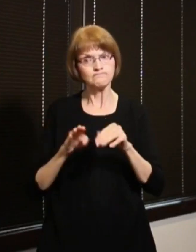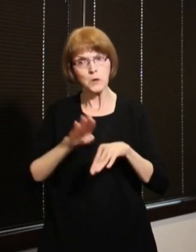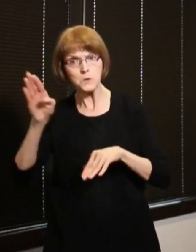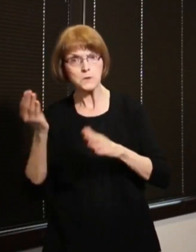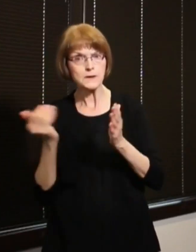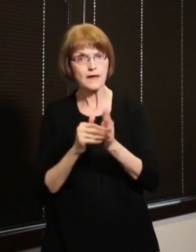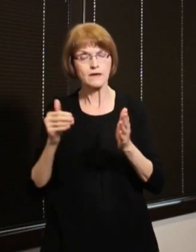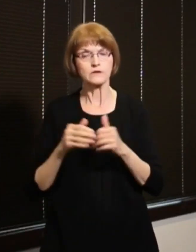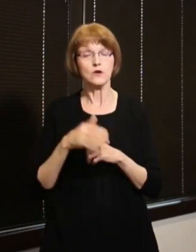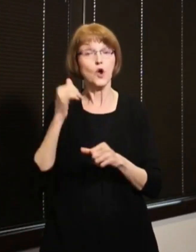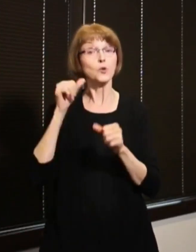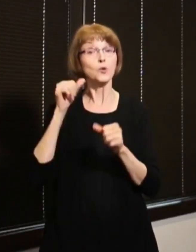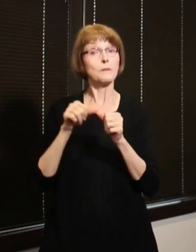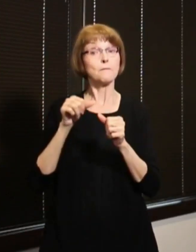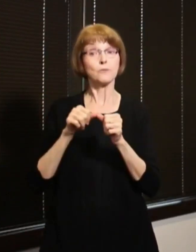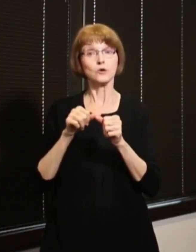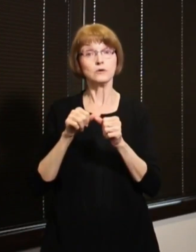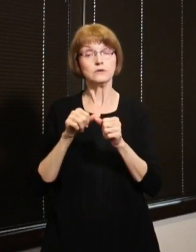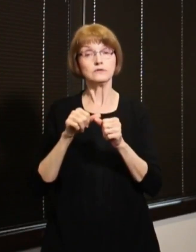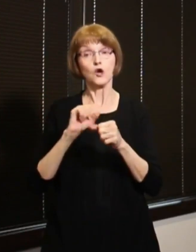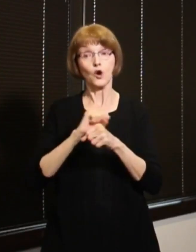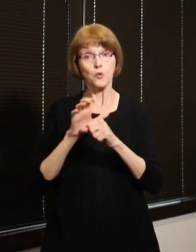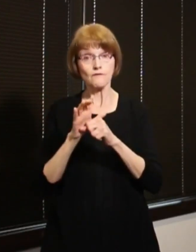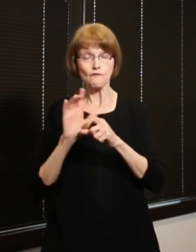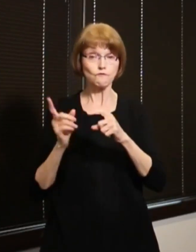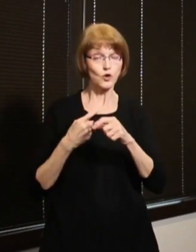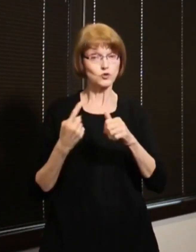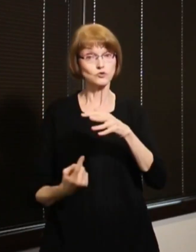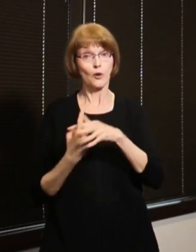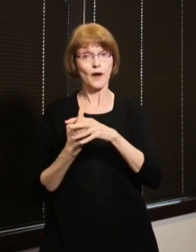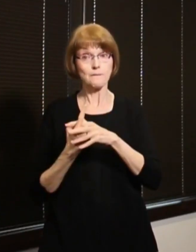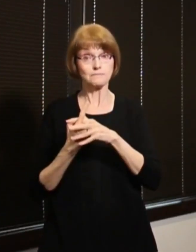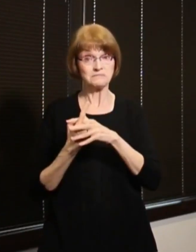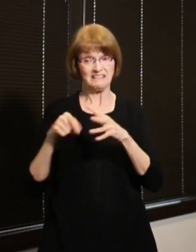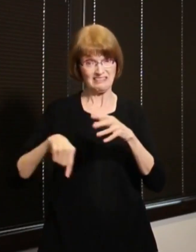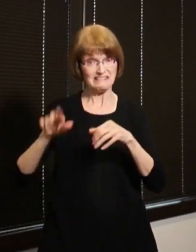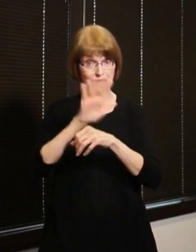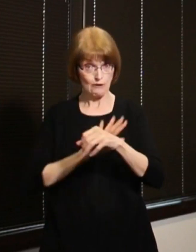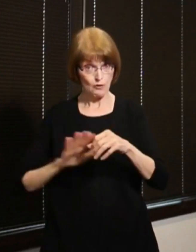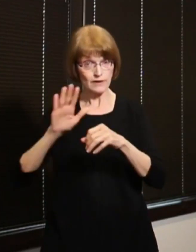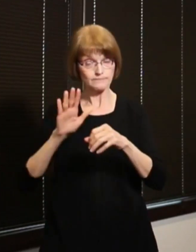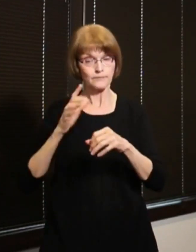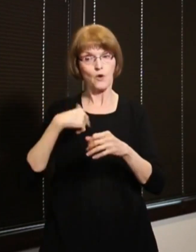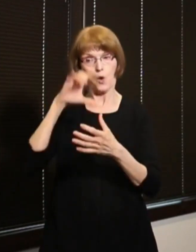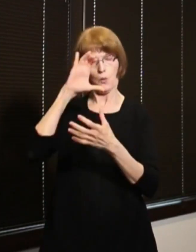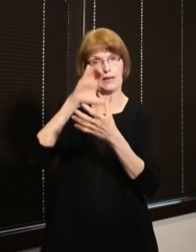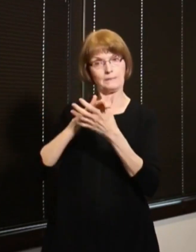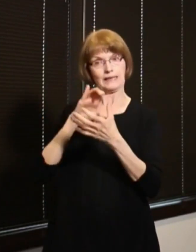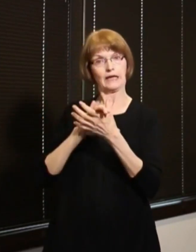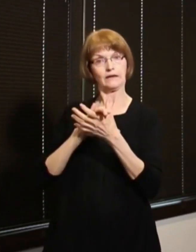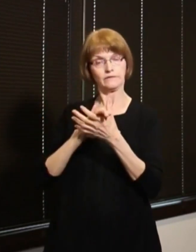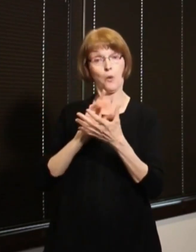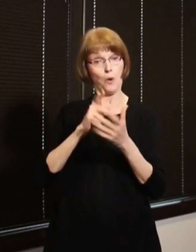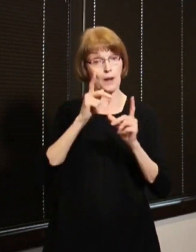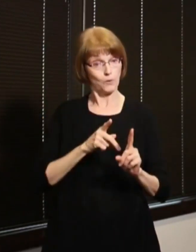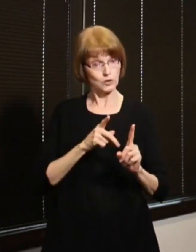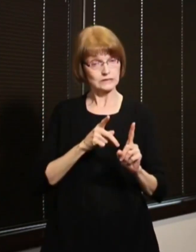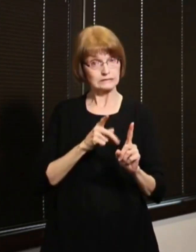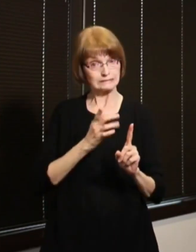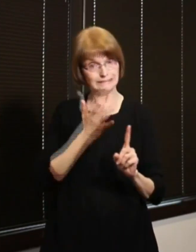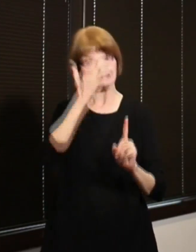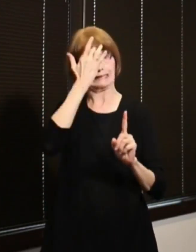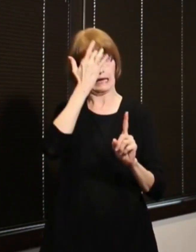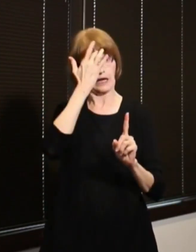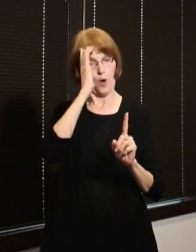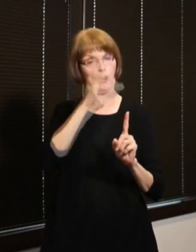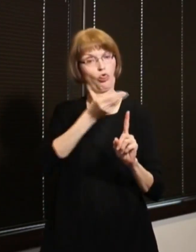Remember when the virus first showed up in the St. Louis metropolitan area, we believed that the reproductive factor was around five, which